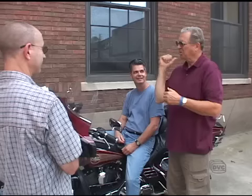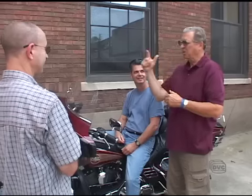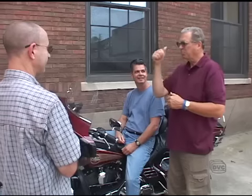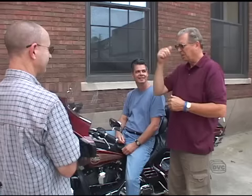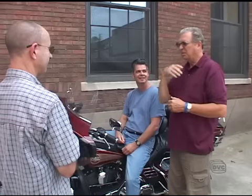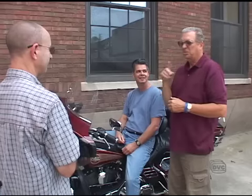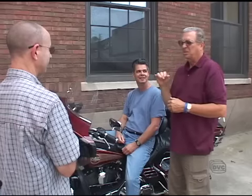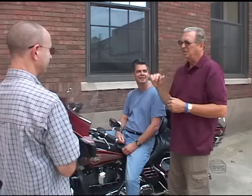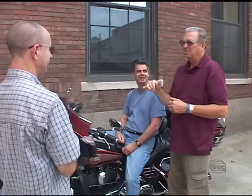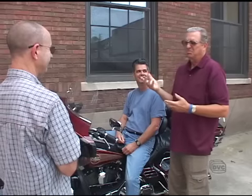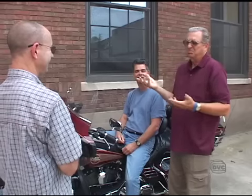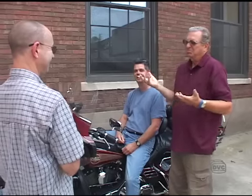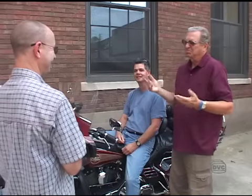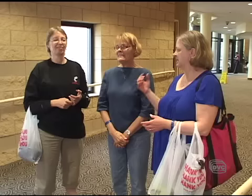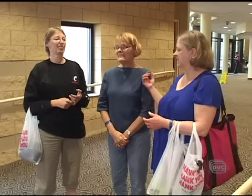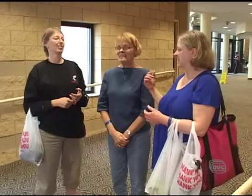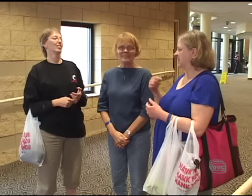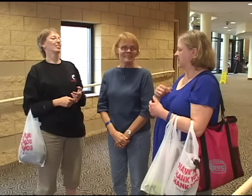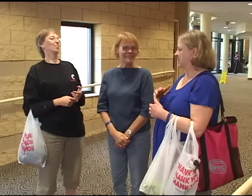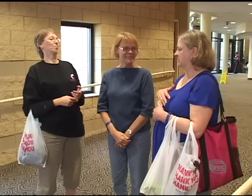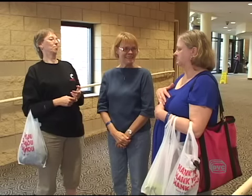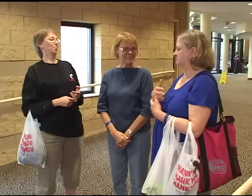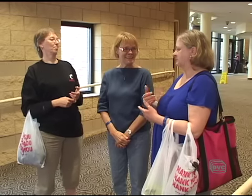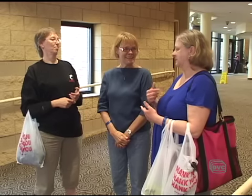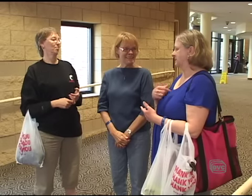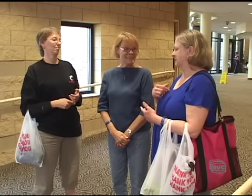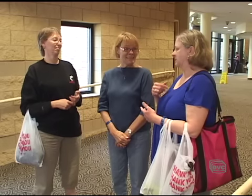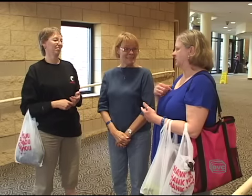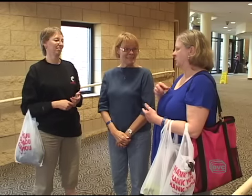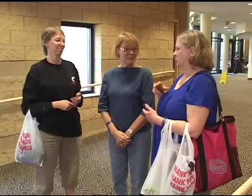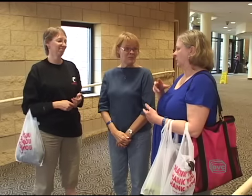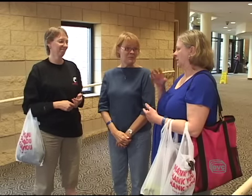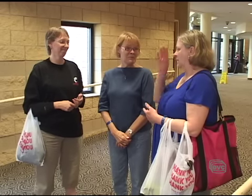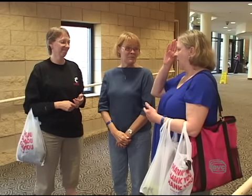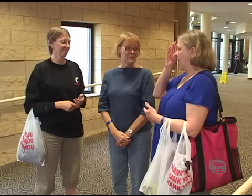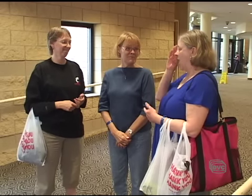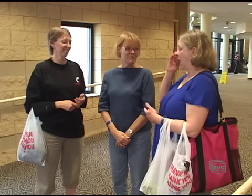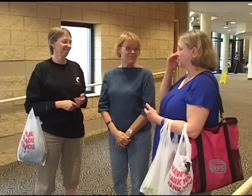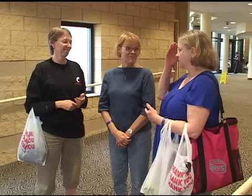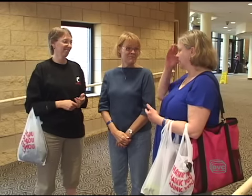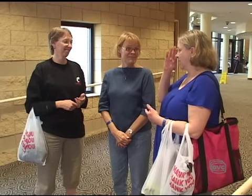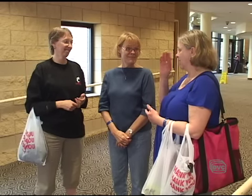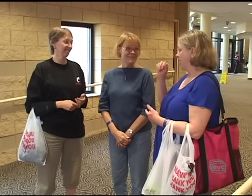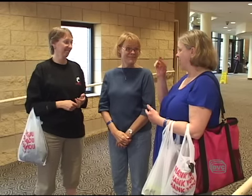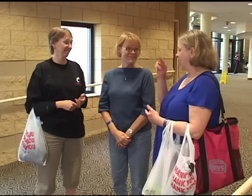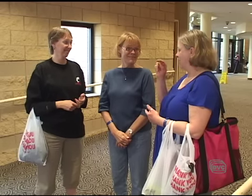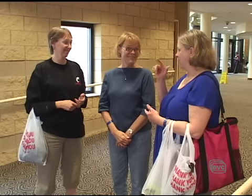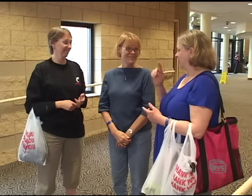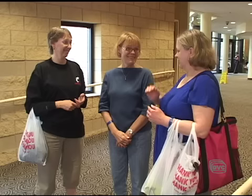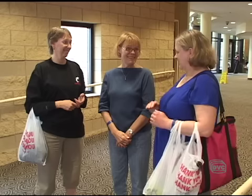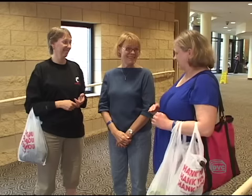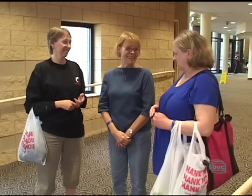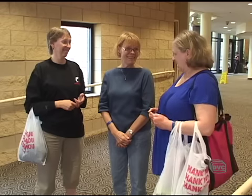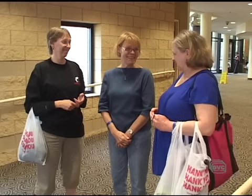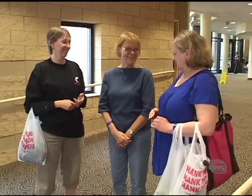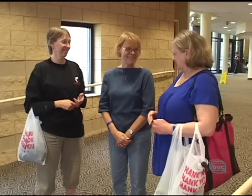Oh, men can't help but doing that. I really like looking at a guy who's got a dark tan and six